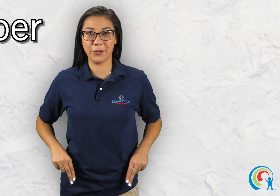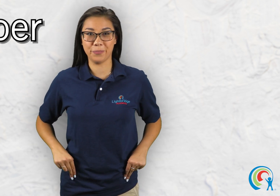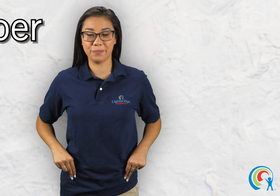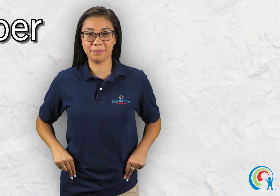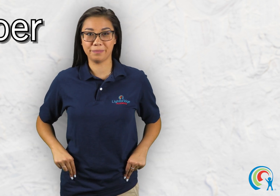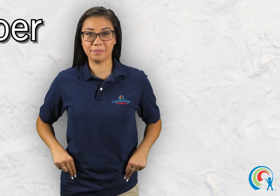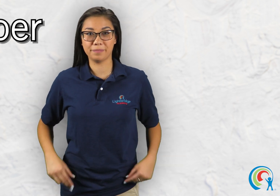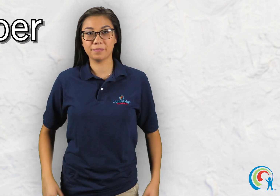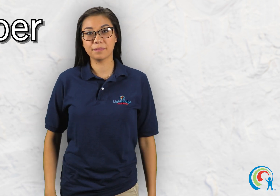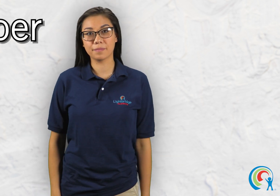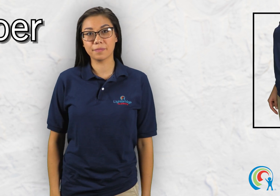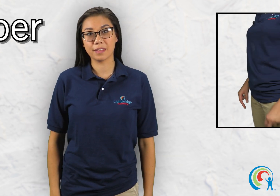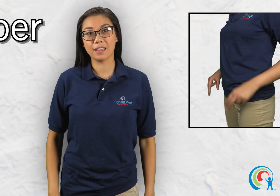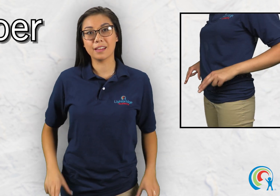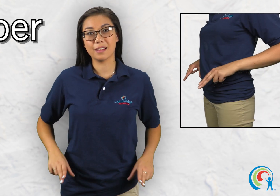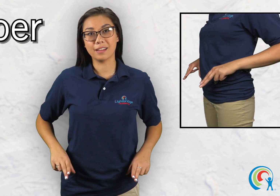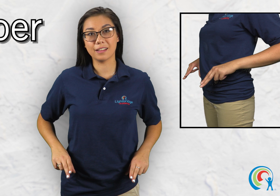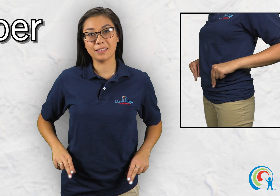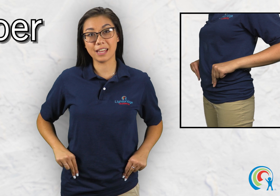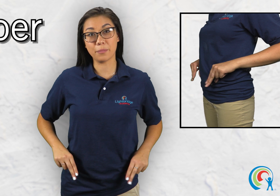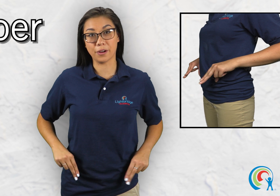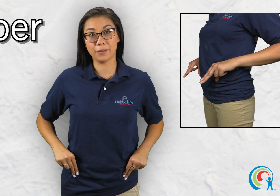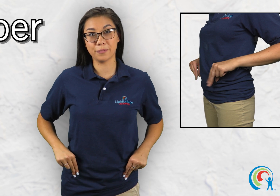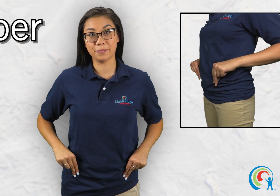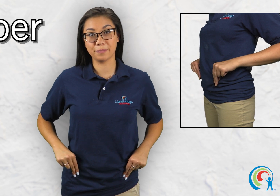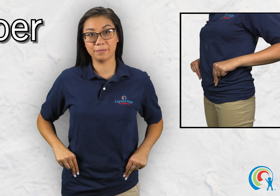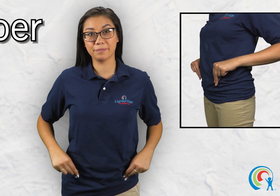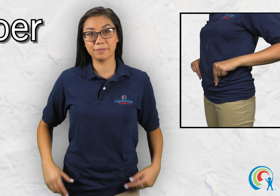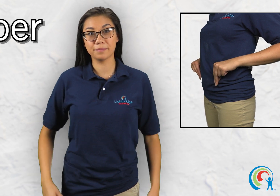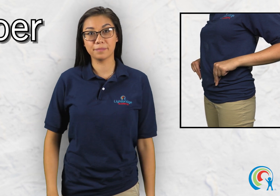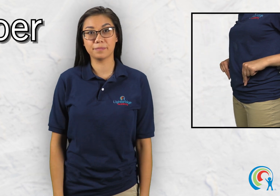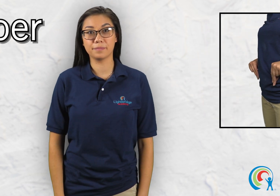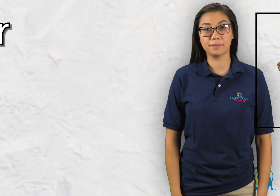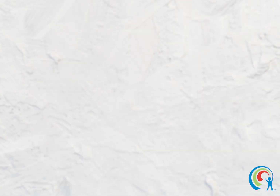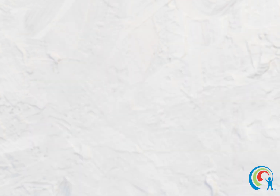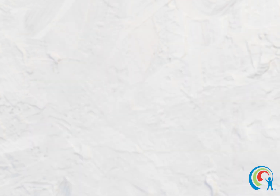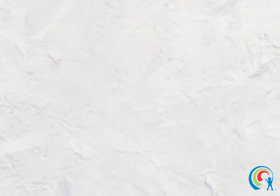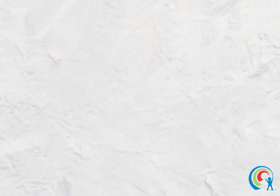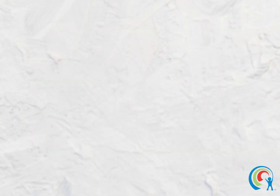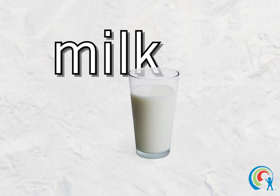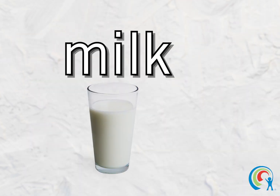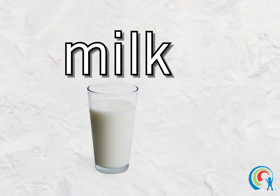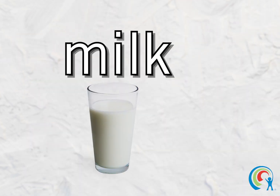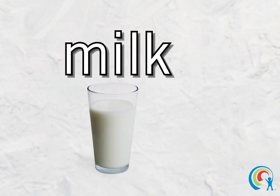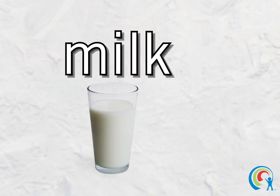type milk